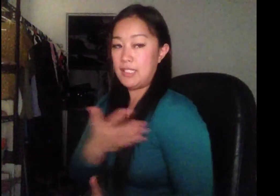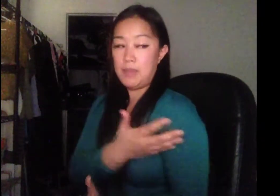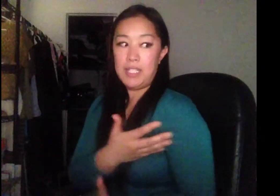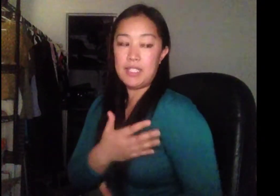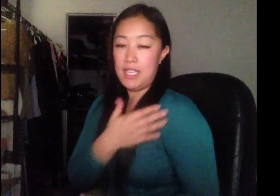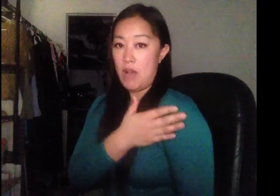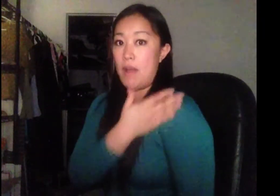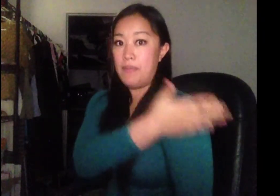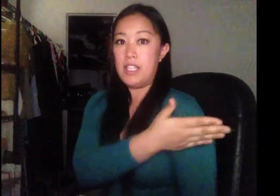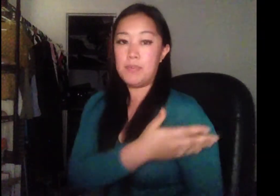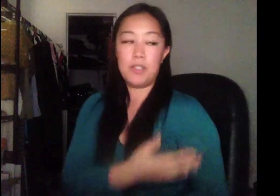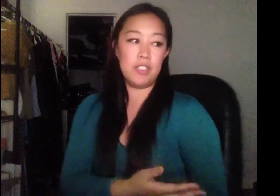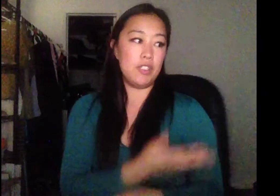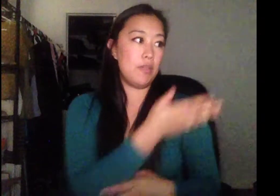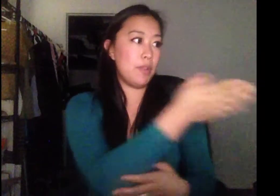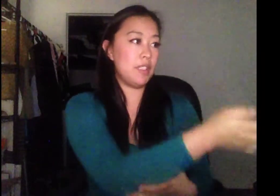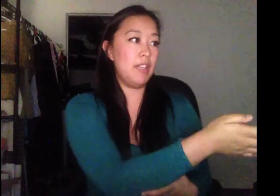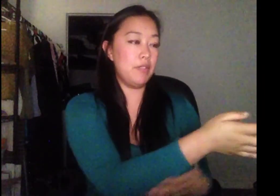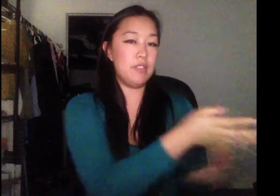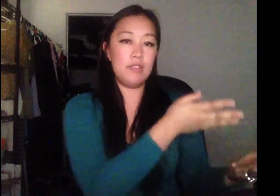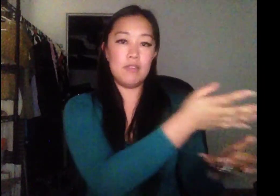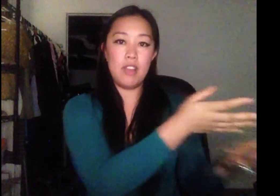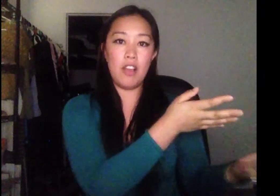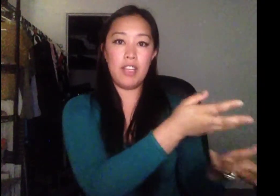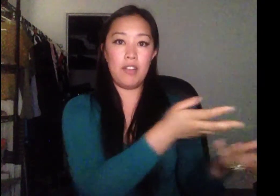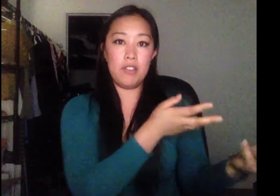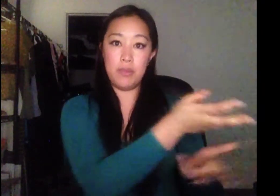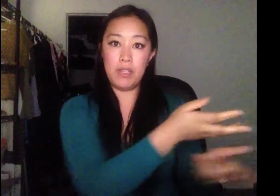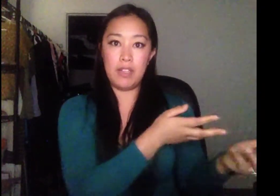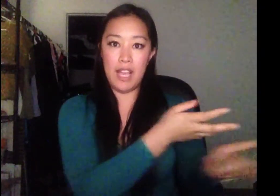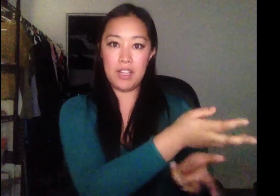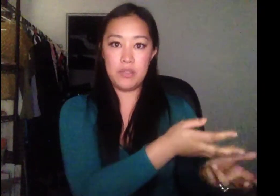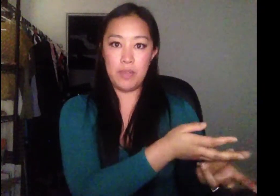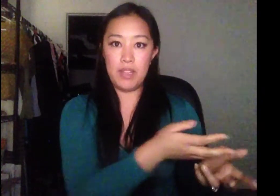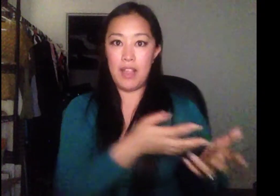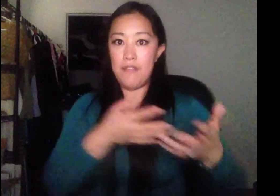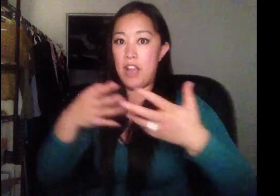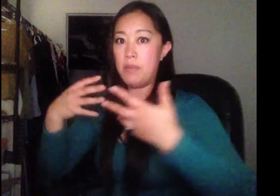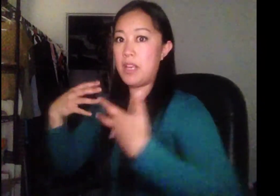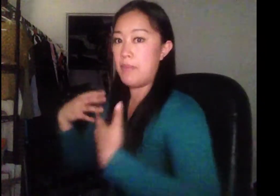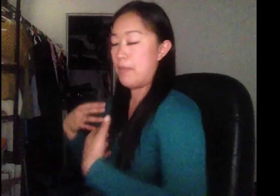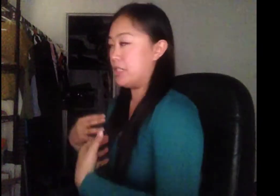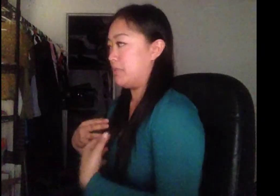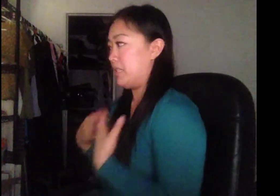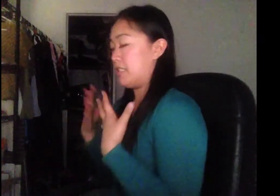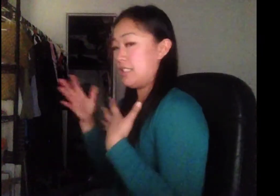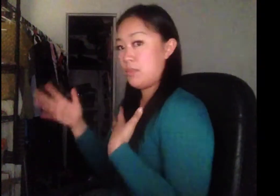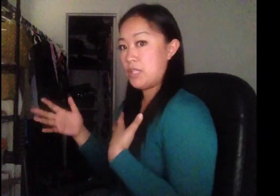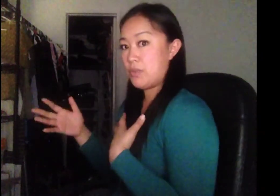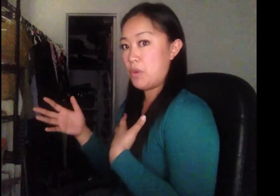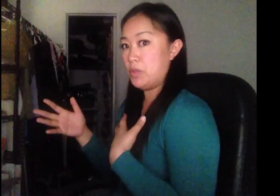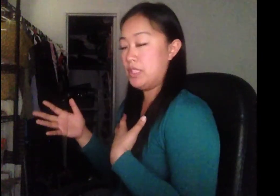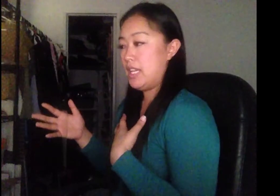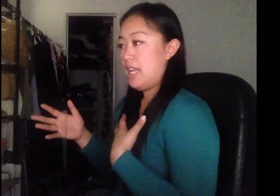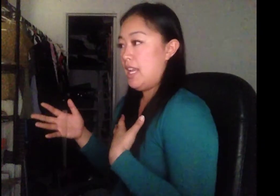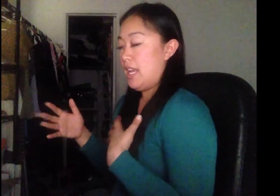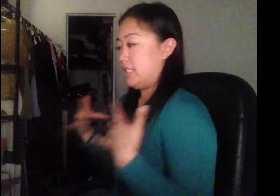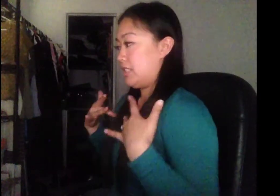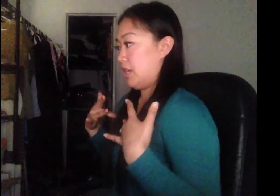means that now I'm this person. So the person I was talking or doing the action with, I have now become that person because I switched roles. And so